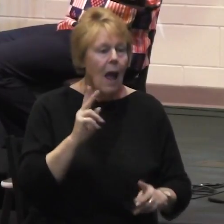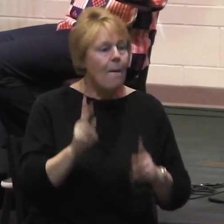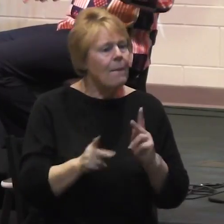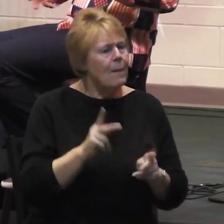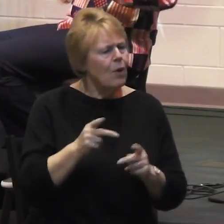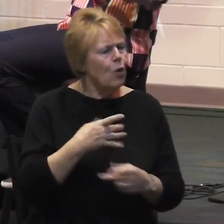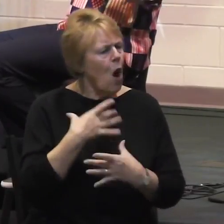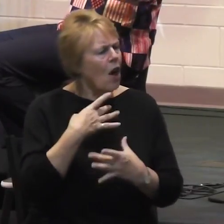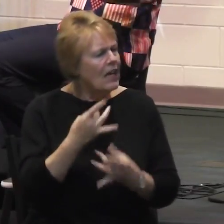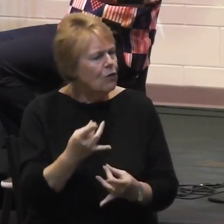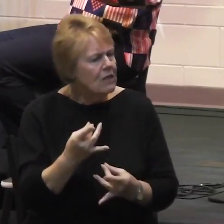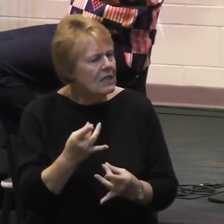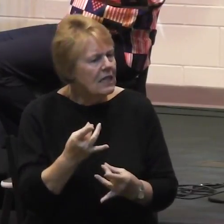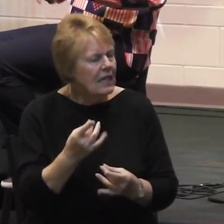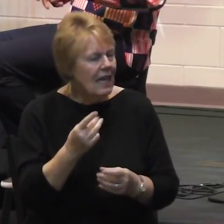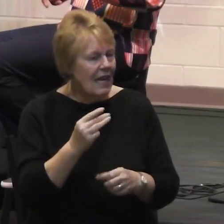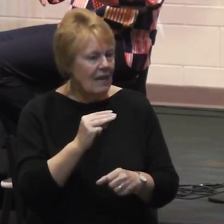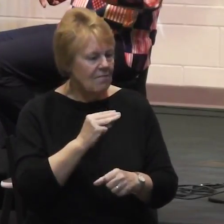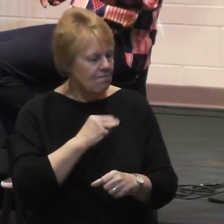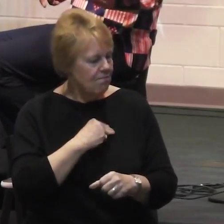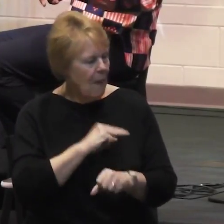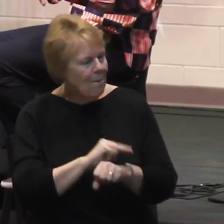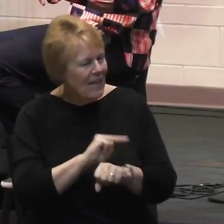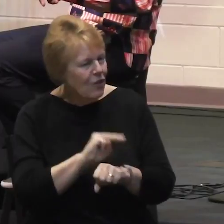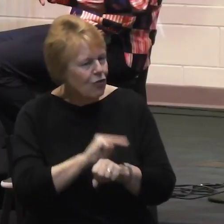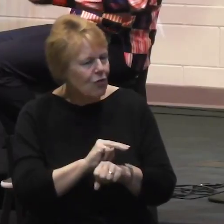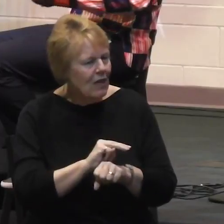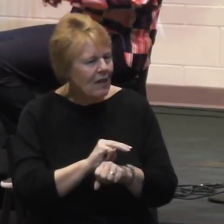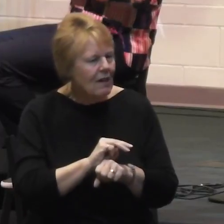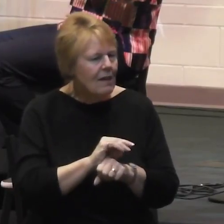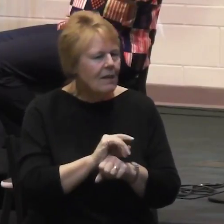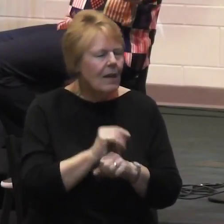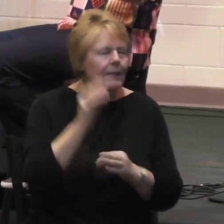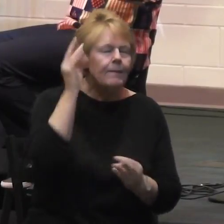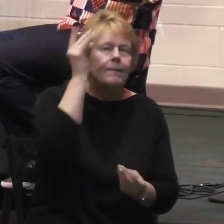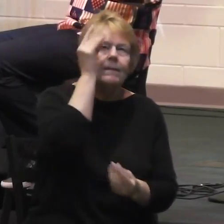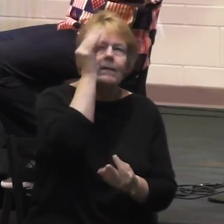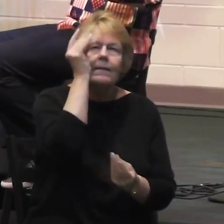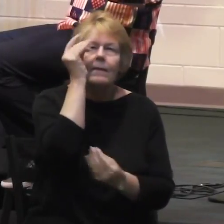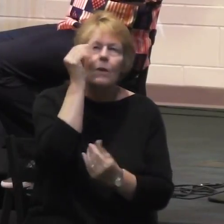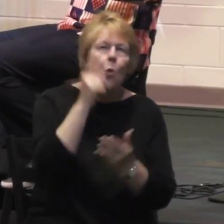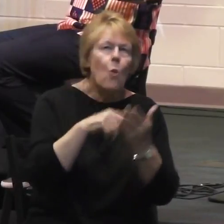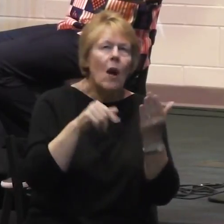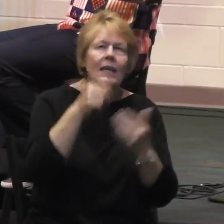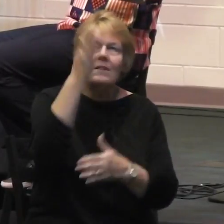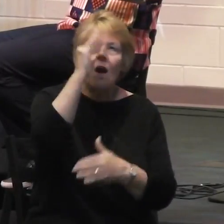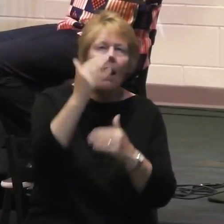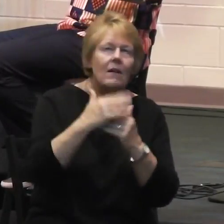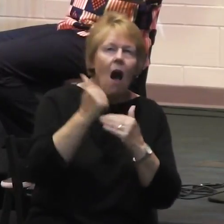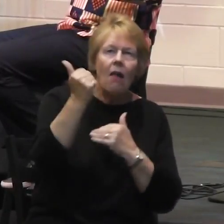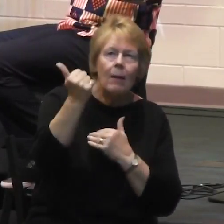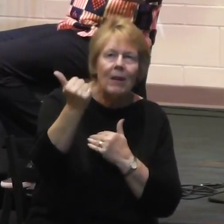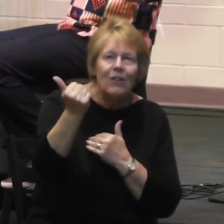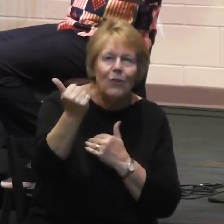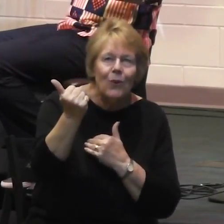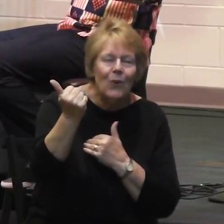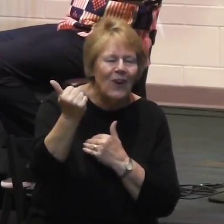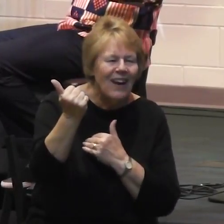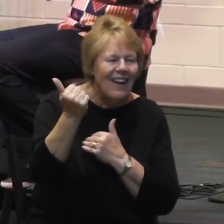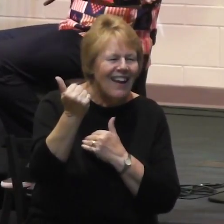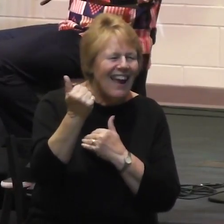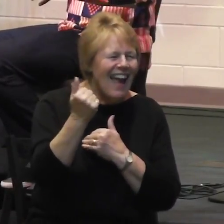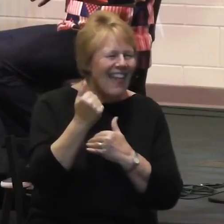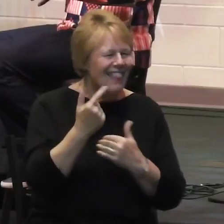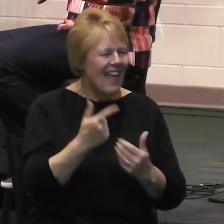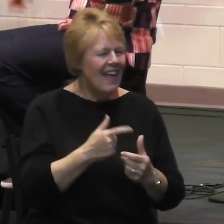define what it is that they sense God is calling them to. And if after that one year, you sense God